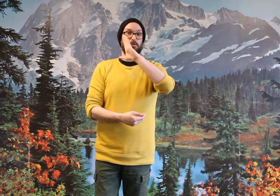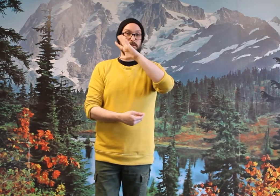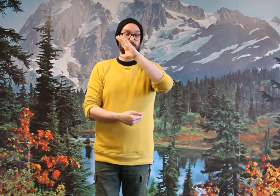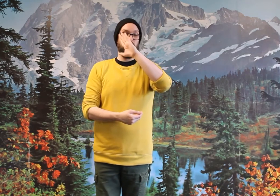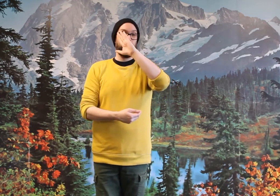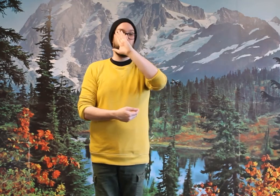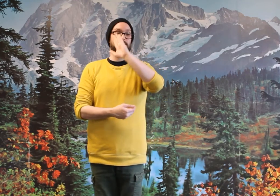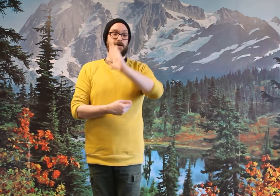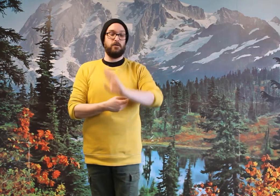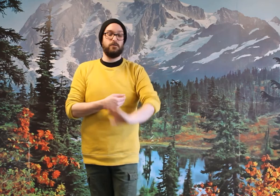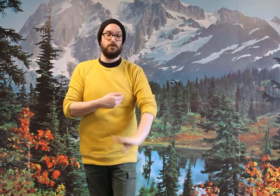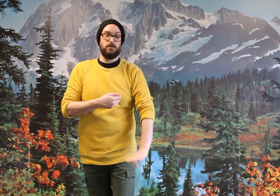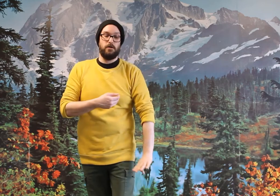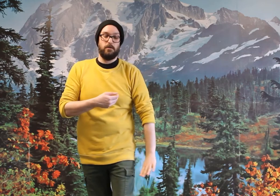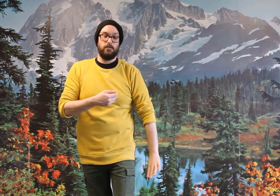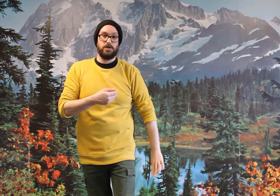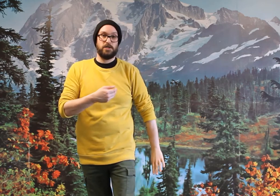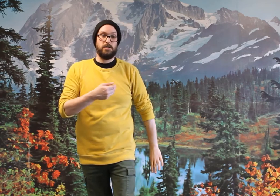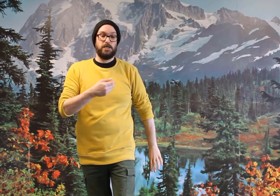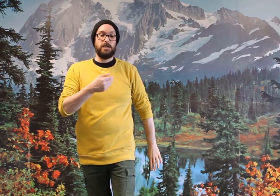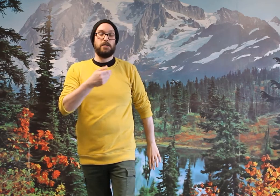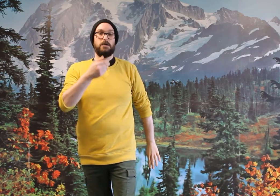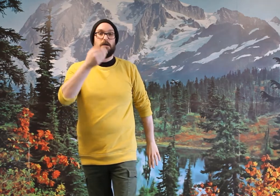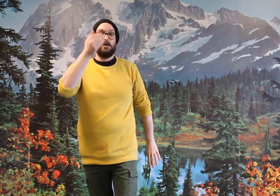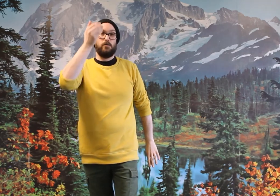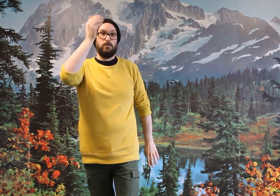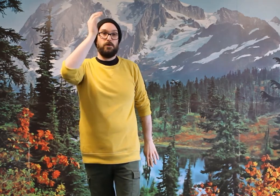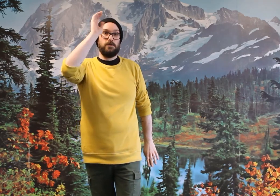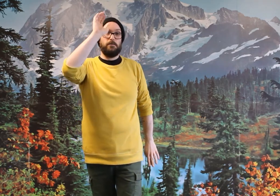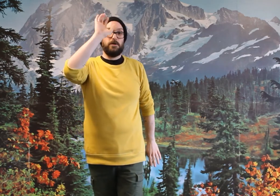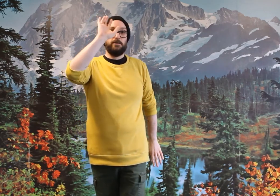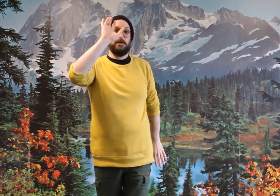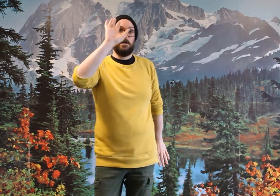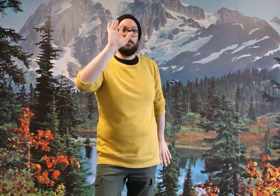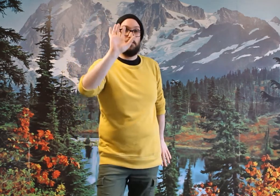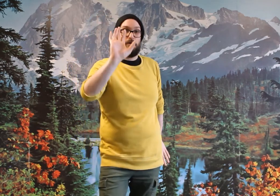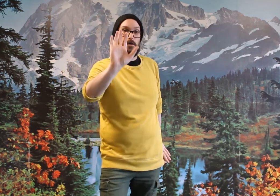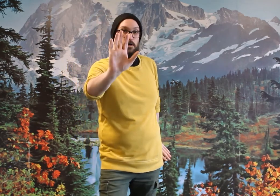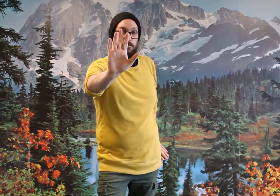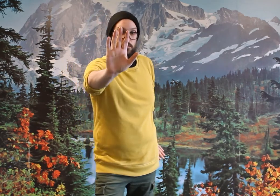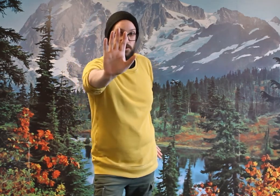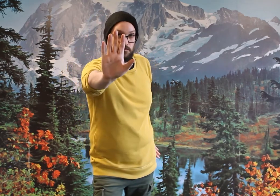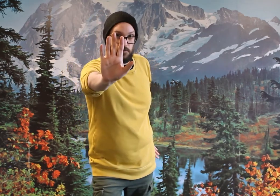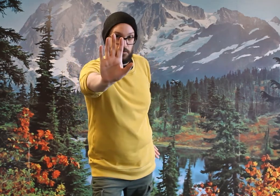bring the top hand down. Brushing the knee while bringing the bottom hand up. Pushing forward.